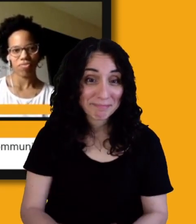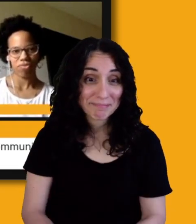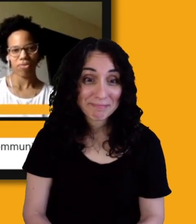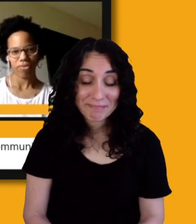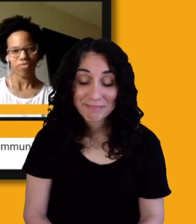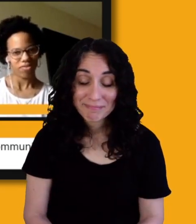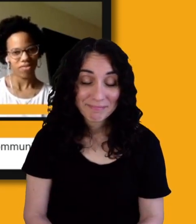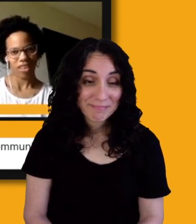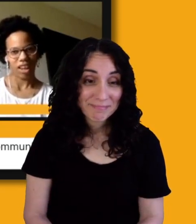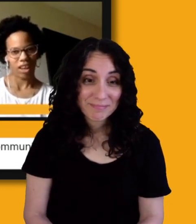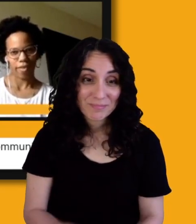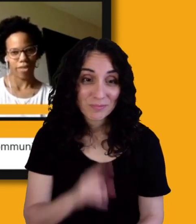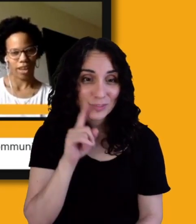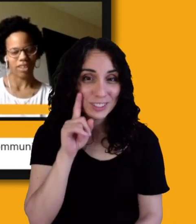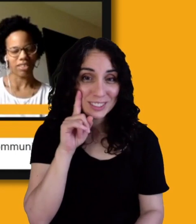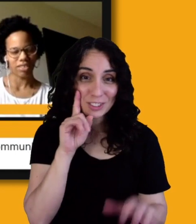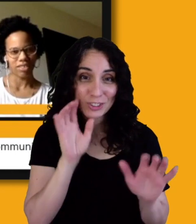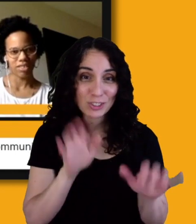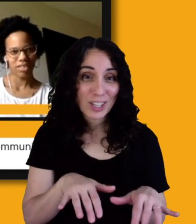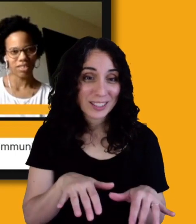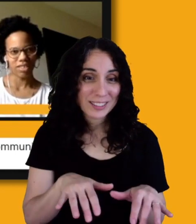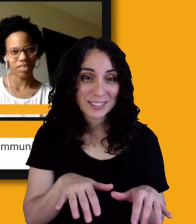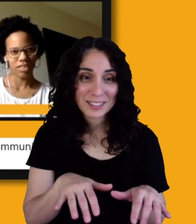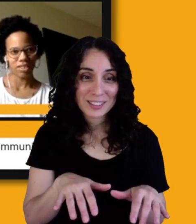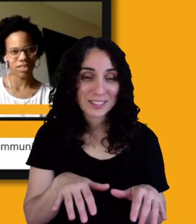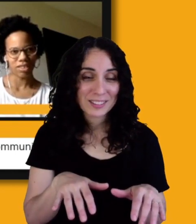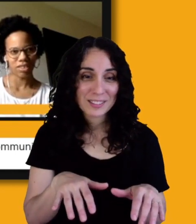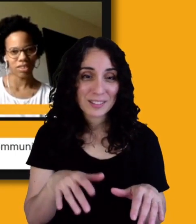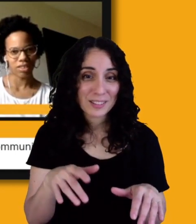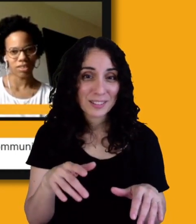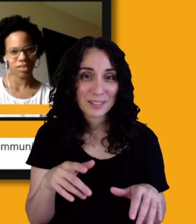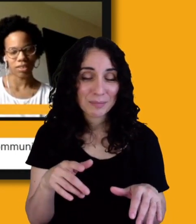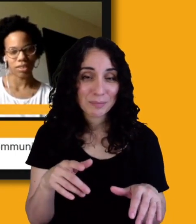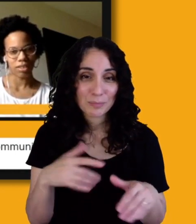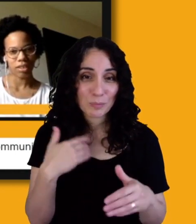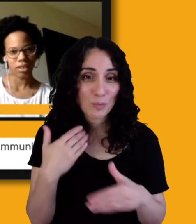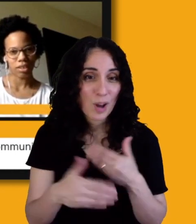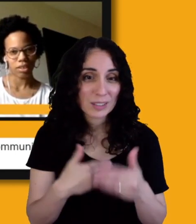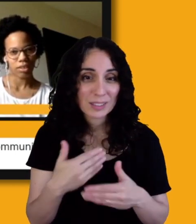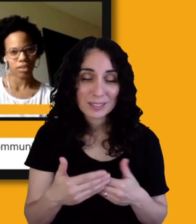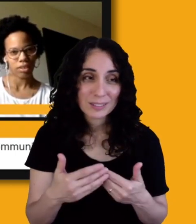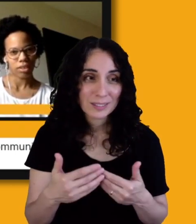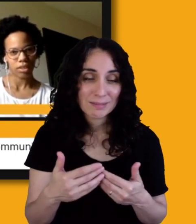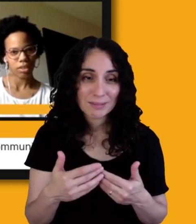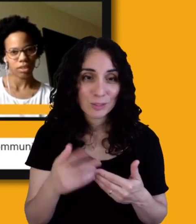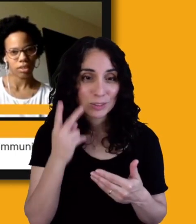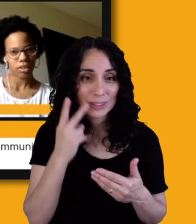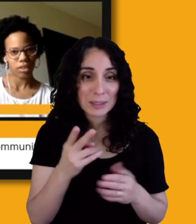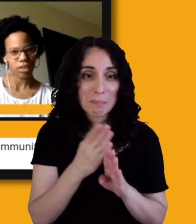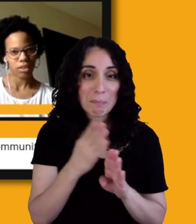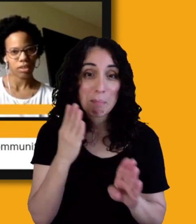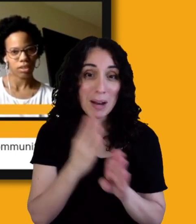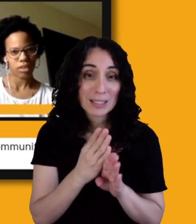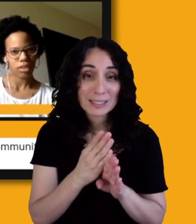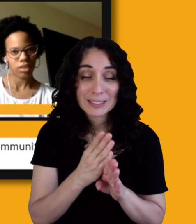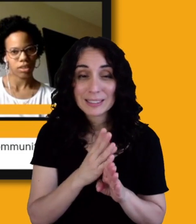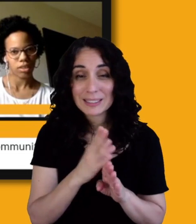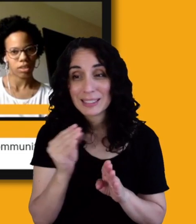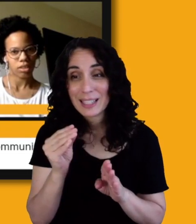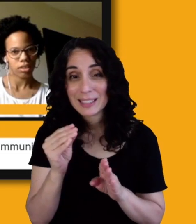kind of shockingly appalling process to see how buses and subways